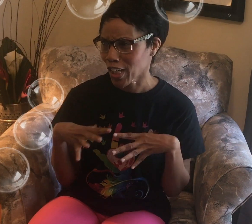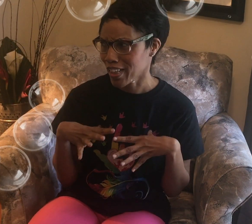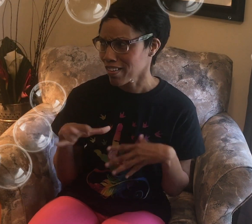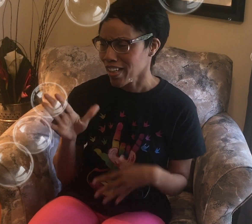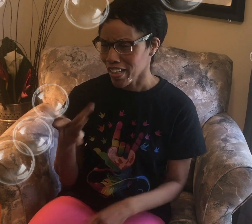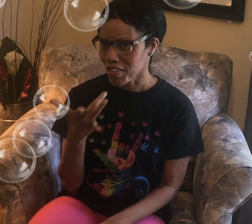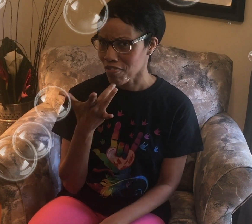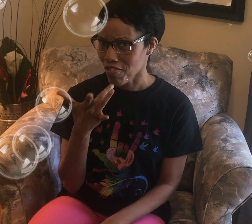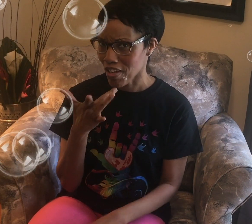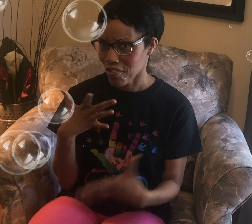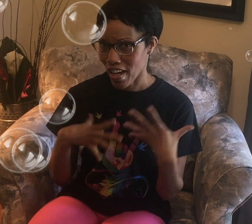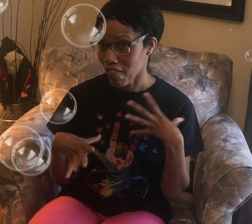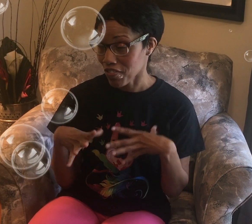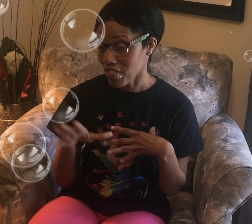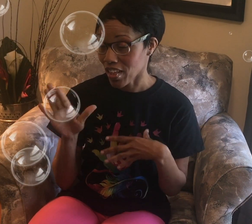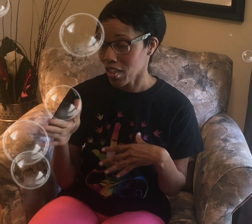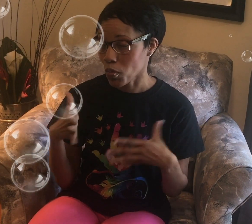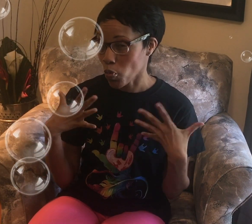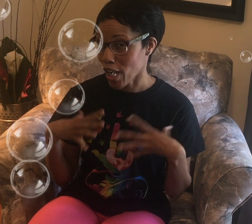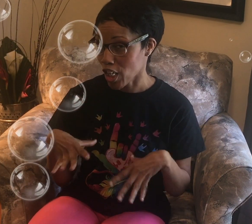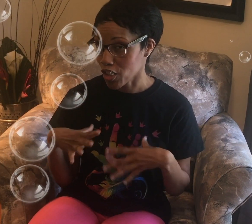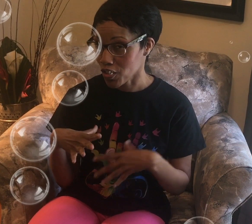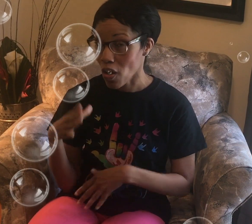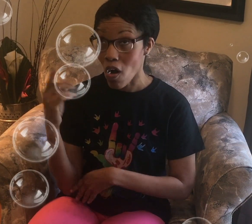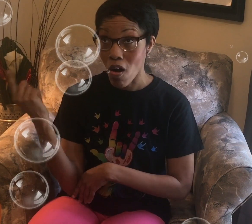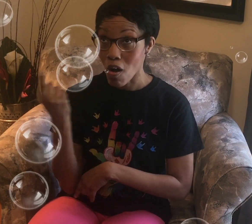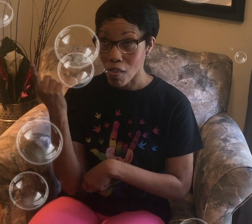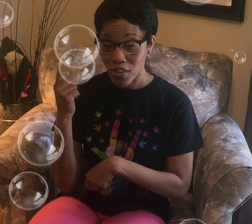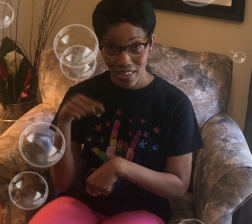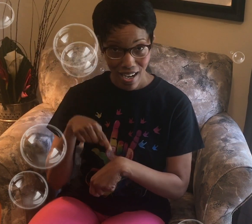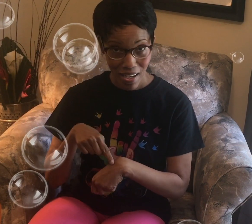his favorite outfit that he wears all the time